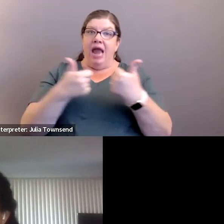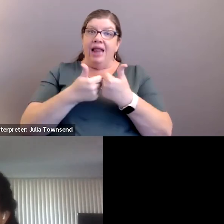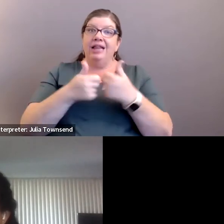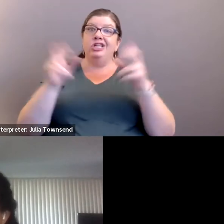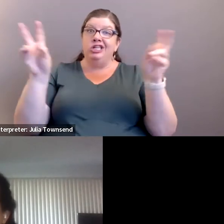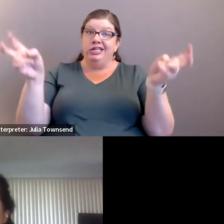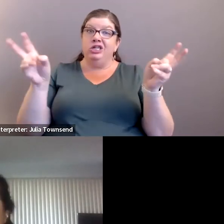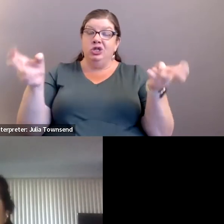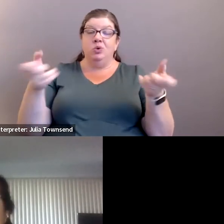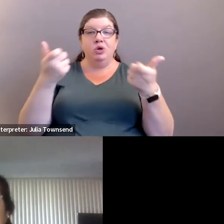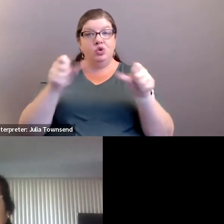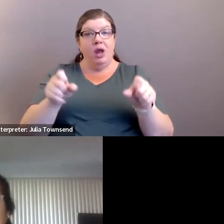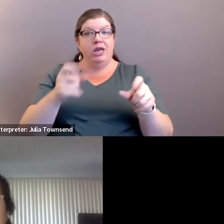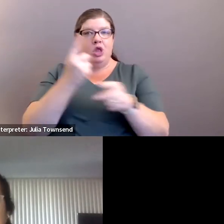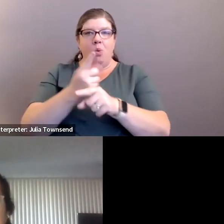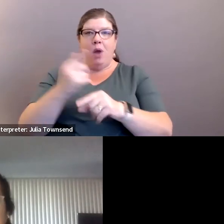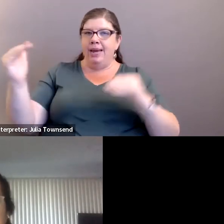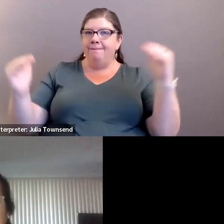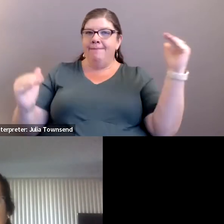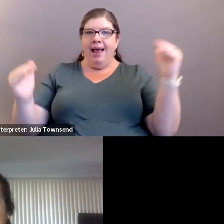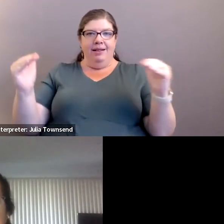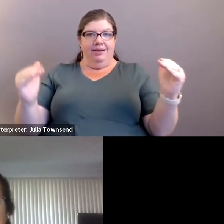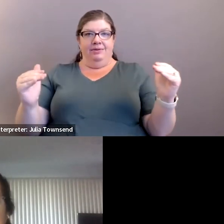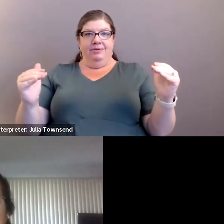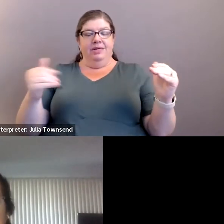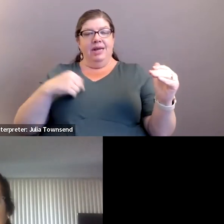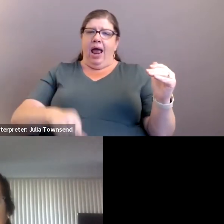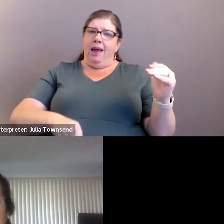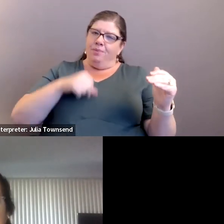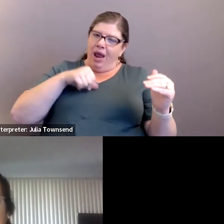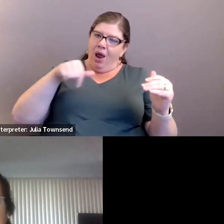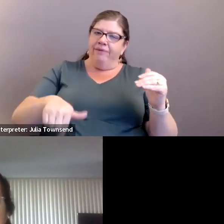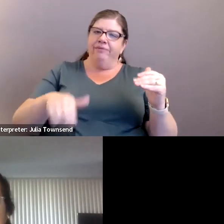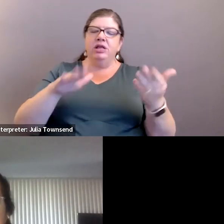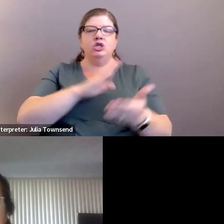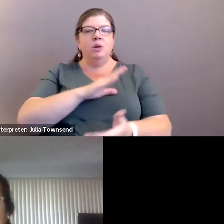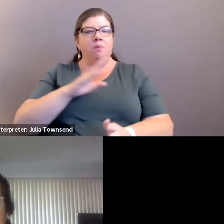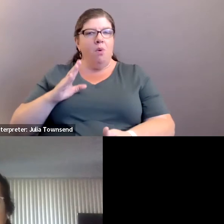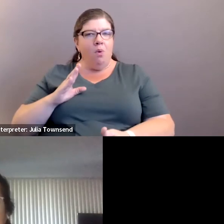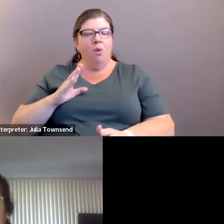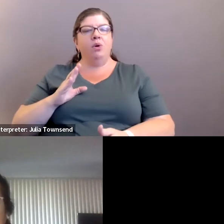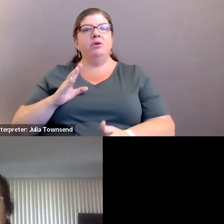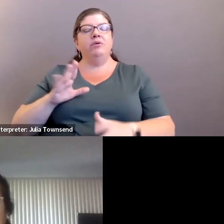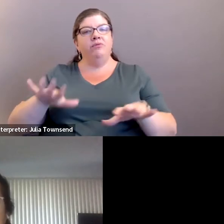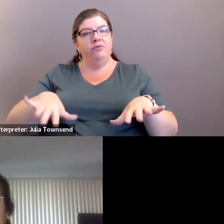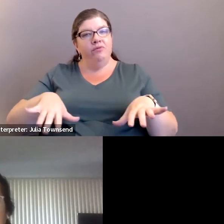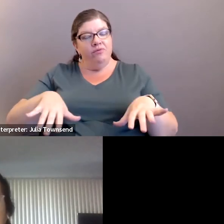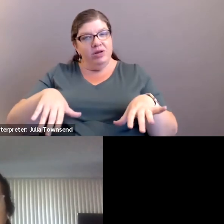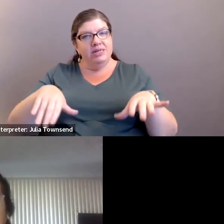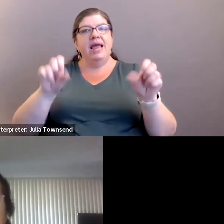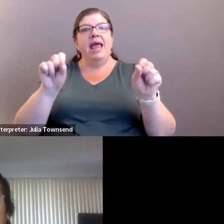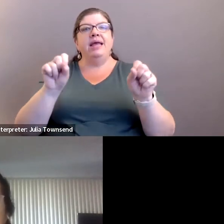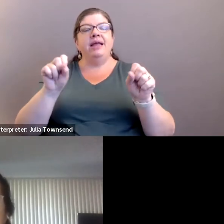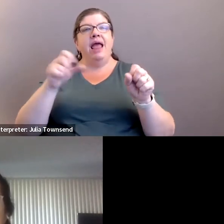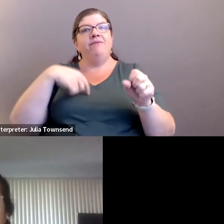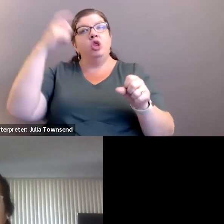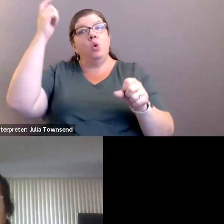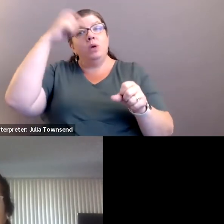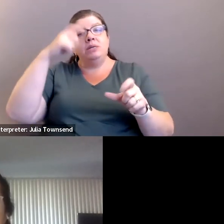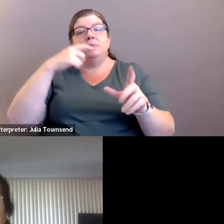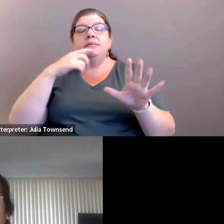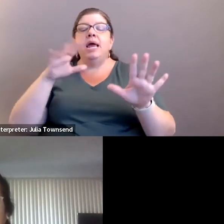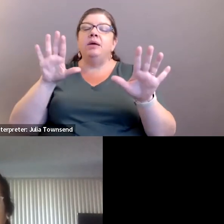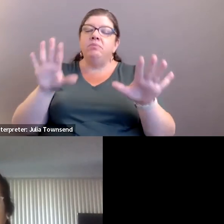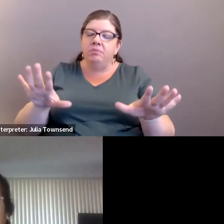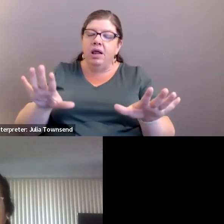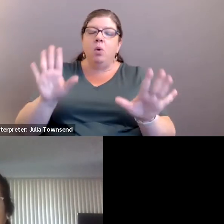issue of trying to get the right balance and I'm proud of this board for having taken the the having the wisdom to say